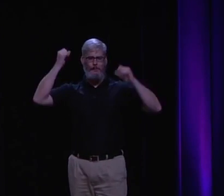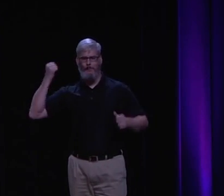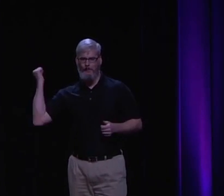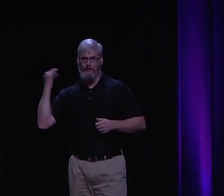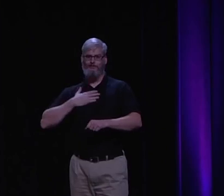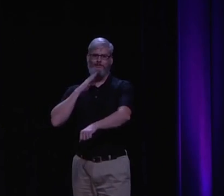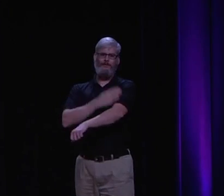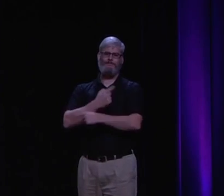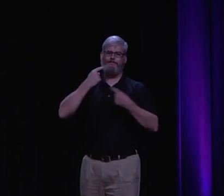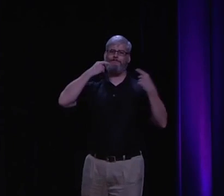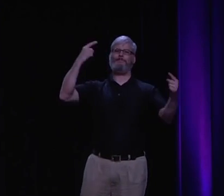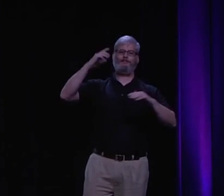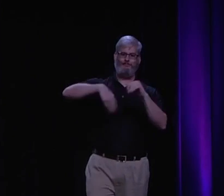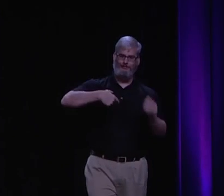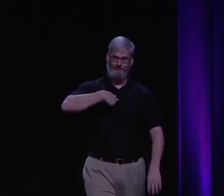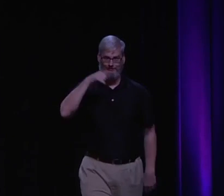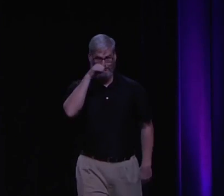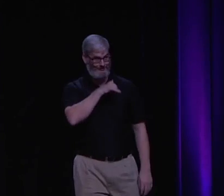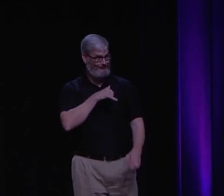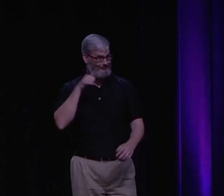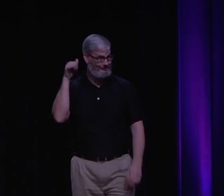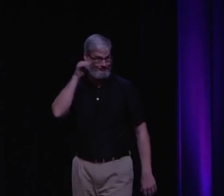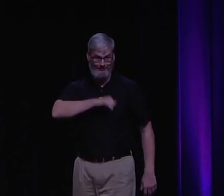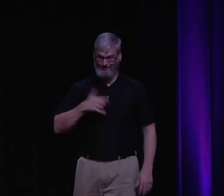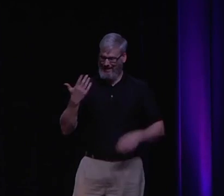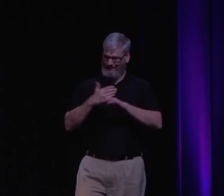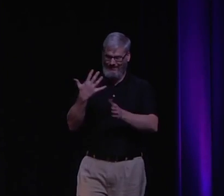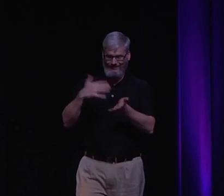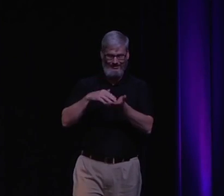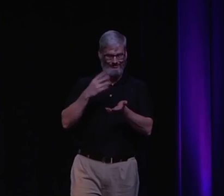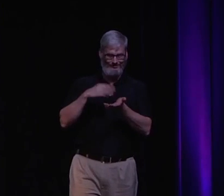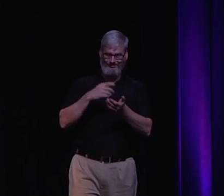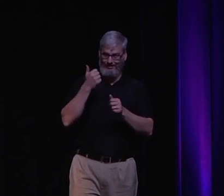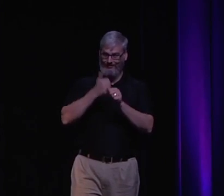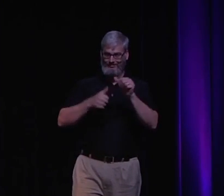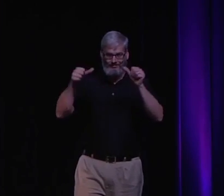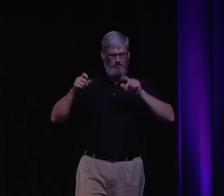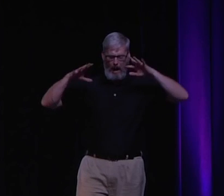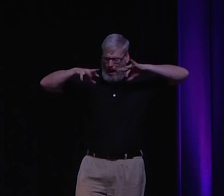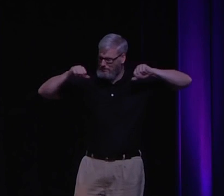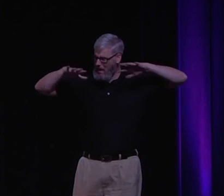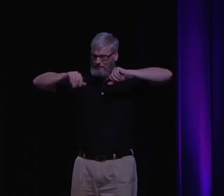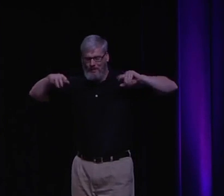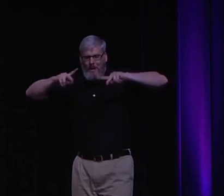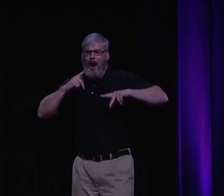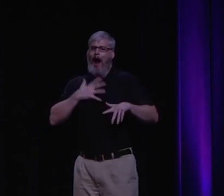And this has caused an explosion on Facebook. This has really been something that has been catching on. Every